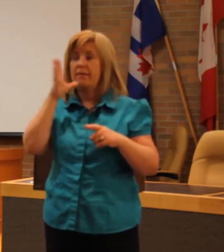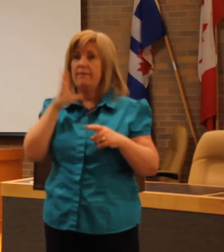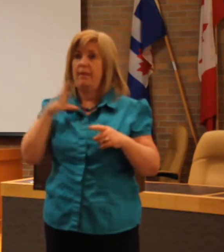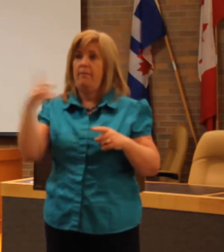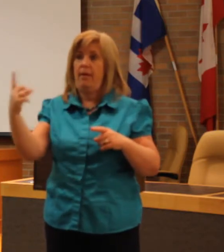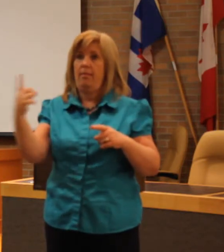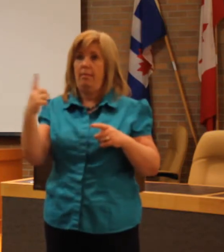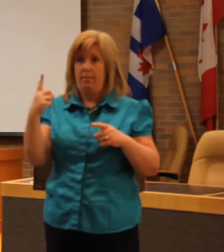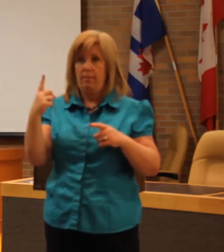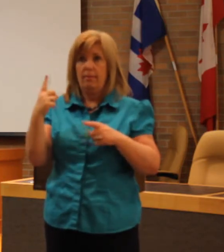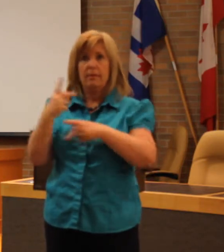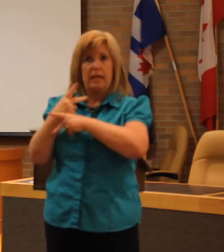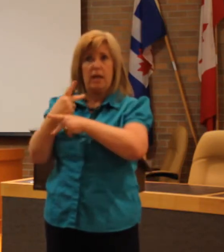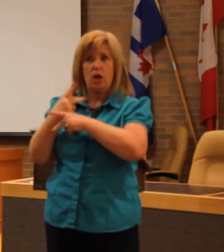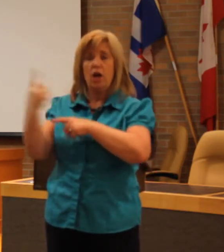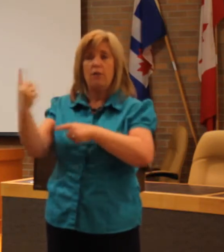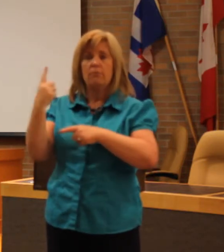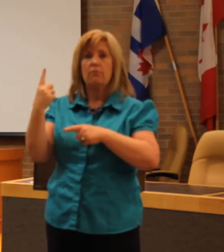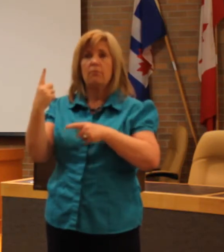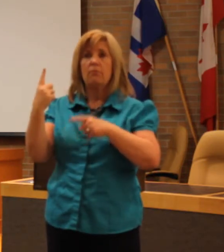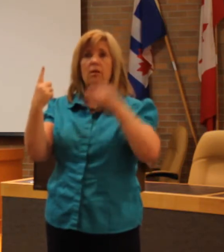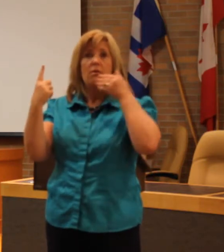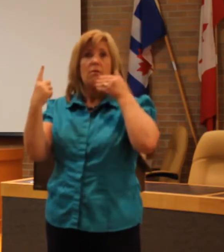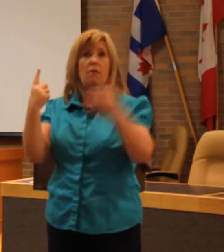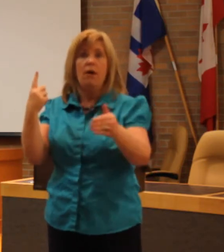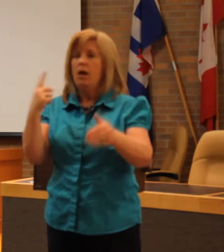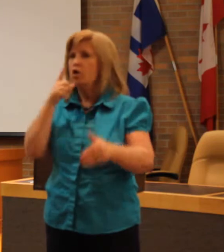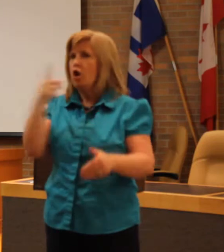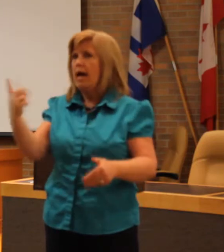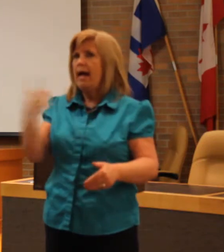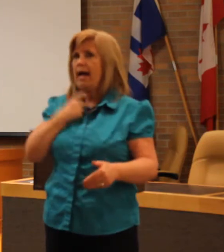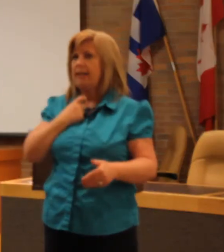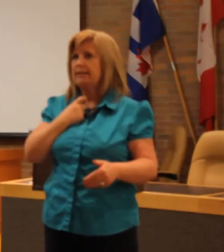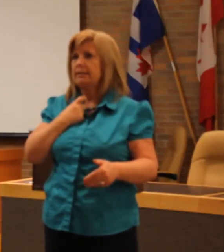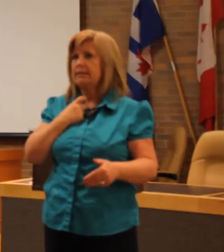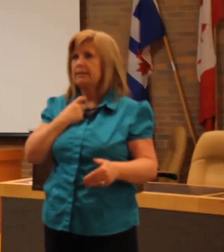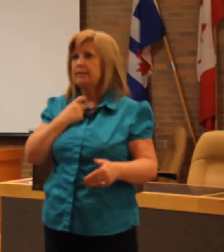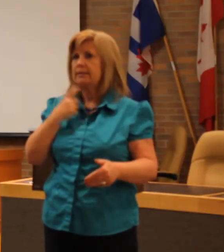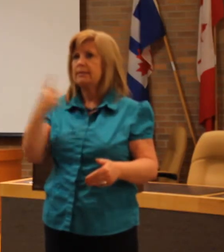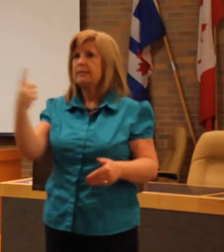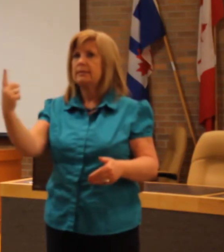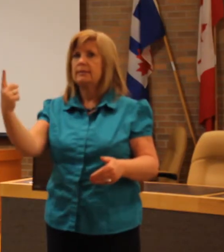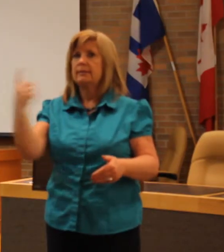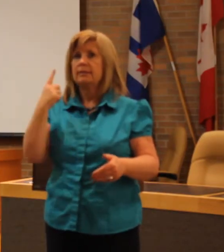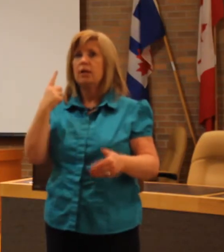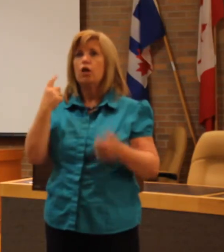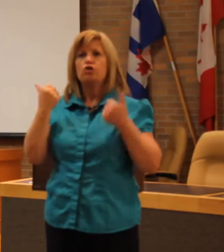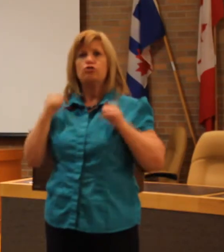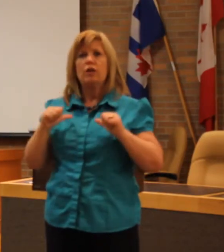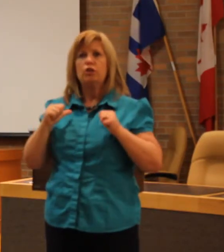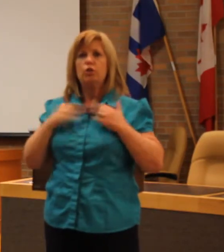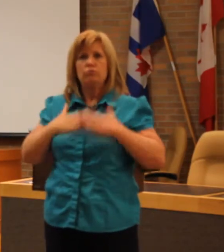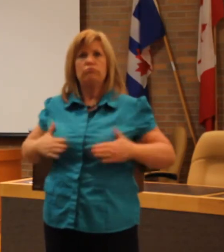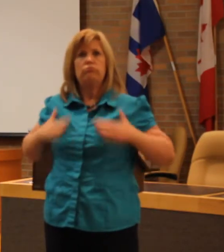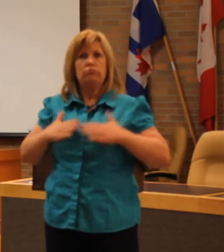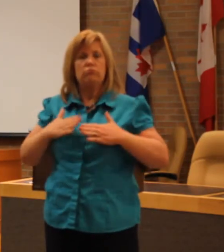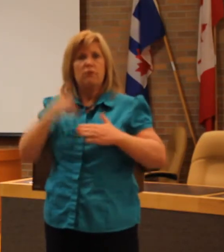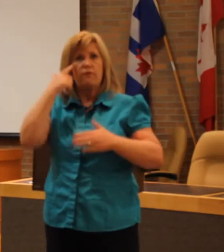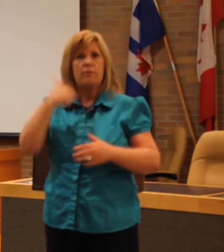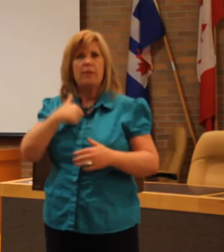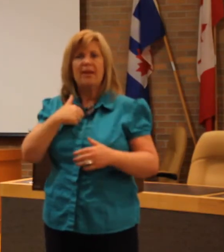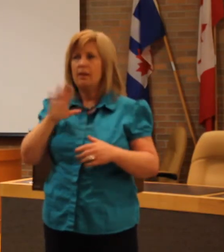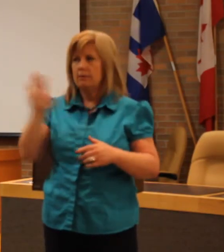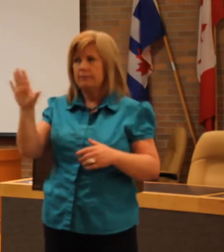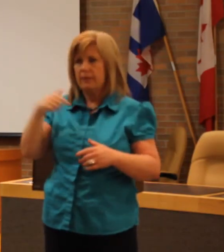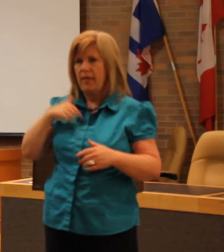caregiver went ahead without asking me and began trying to wash my breasts. And I'm capable